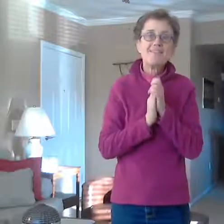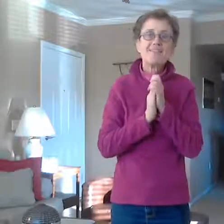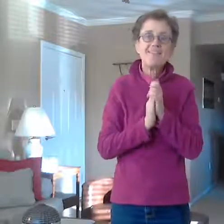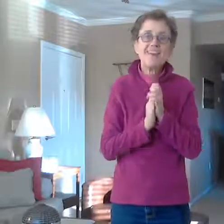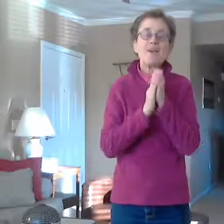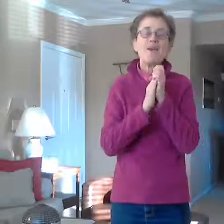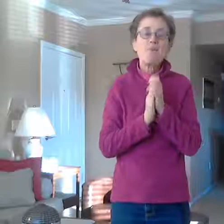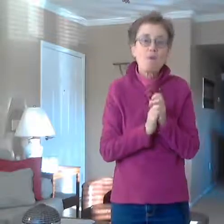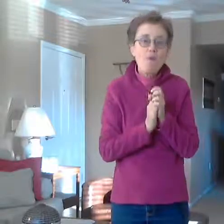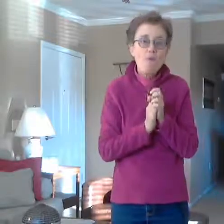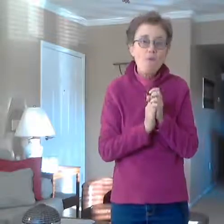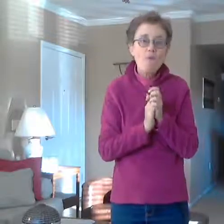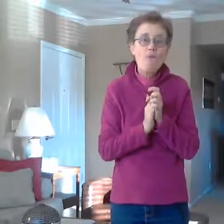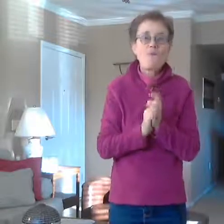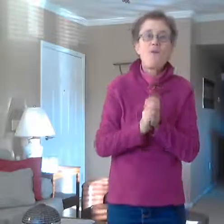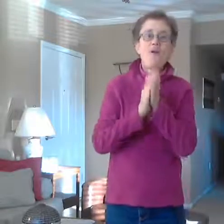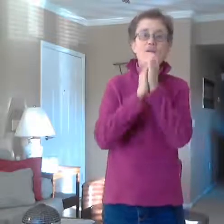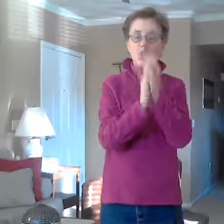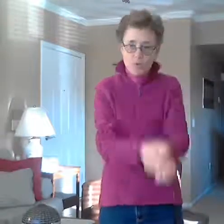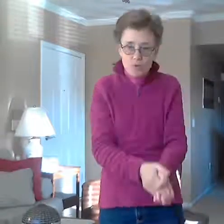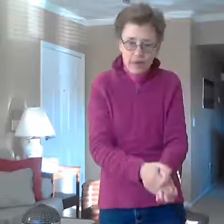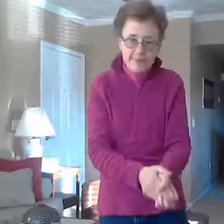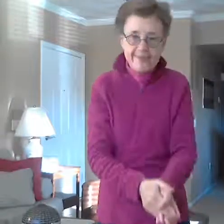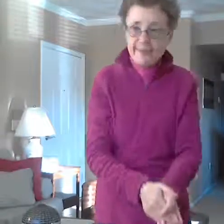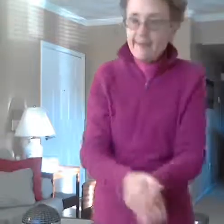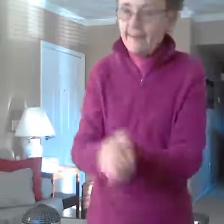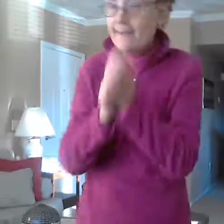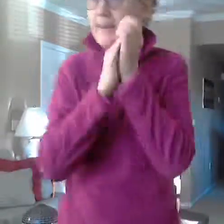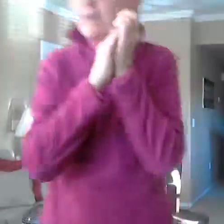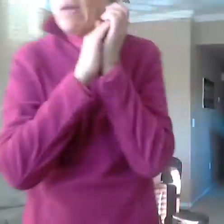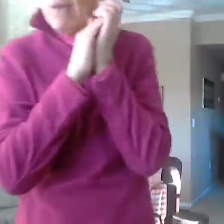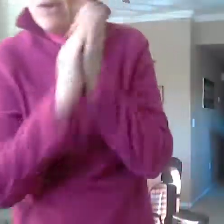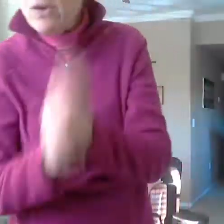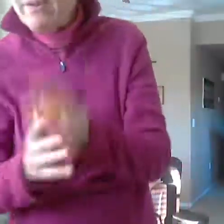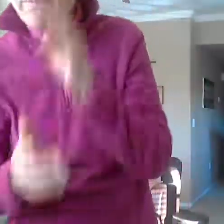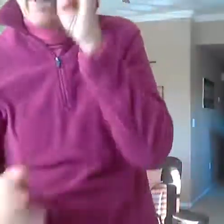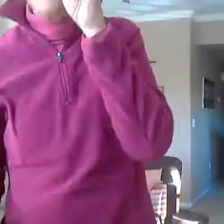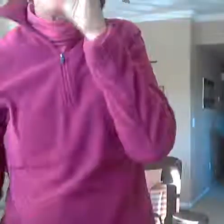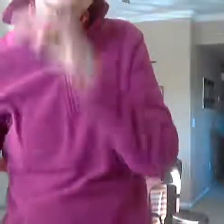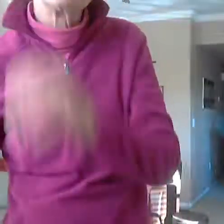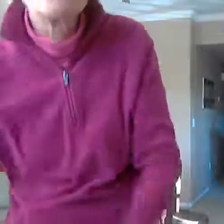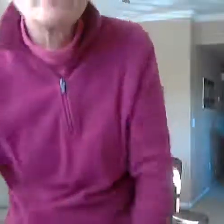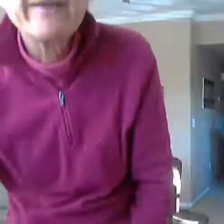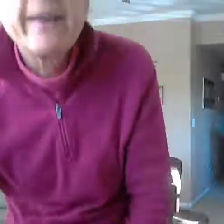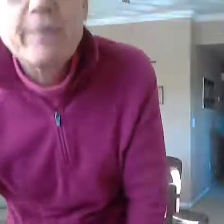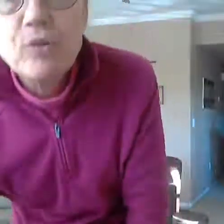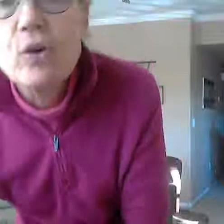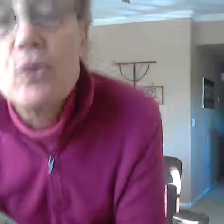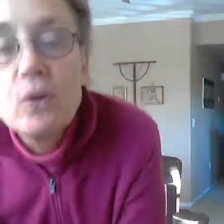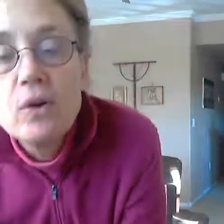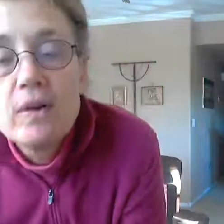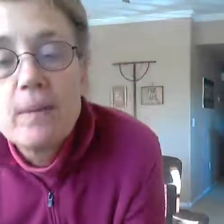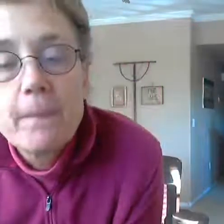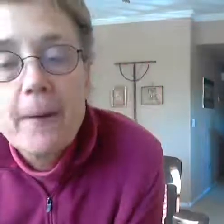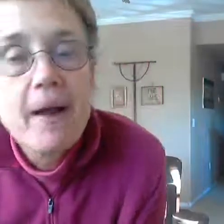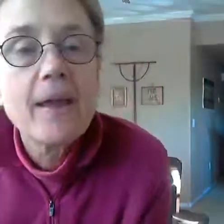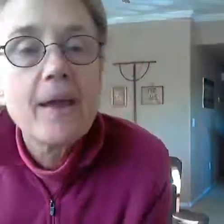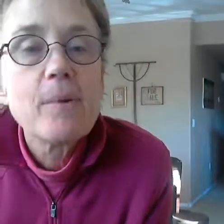his name oh i hope you liked it and maybe you can practice so you can clap too bye emma